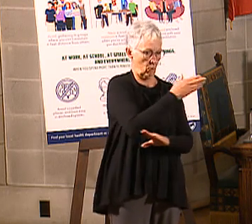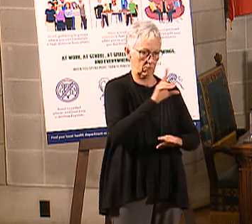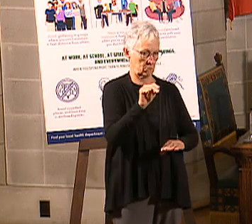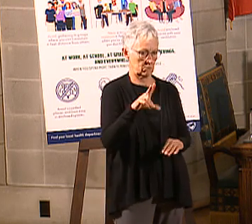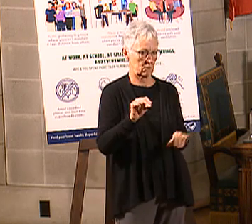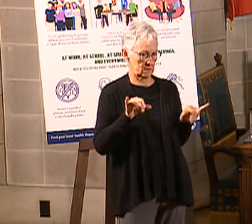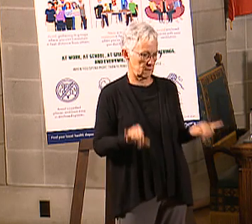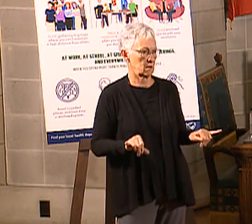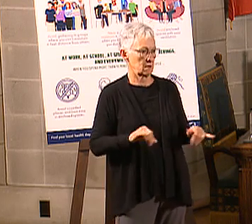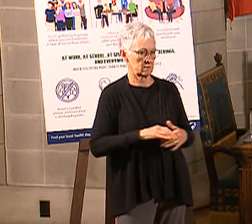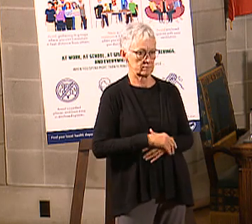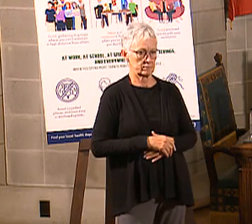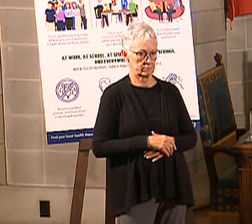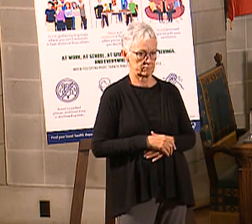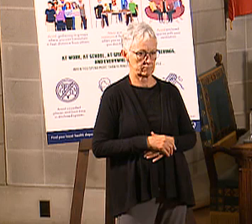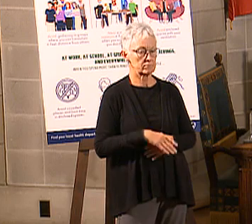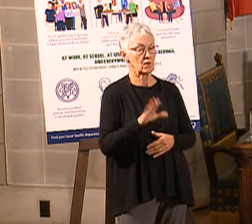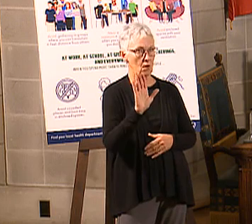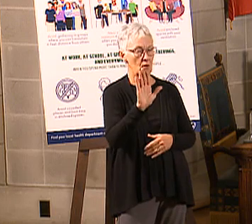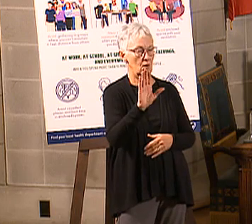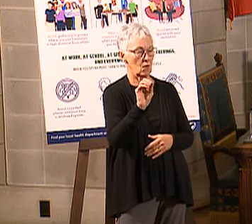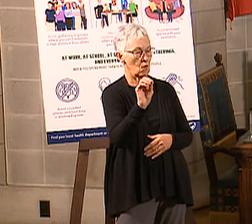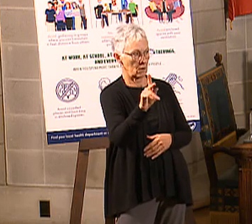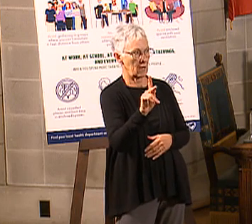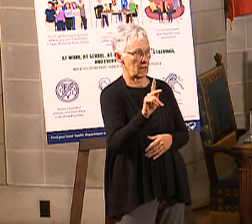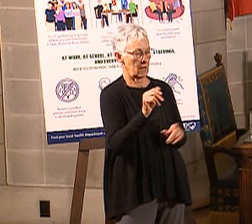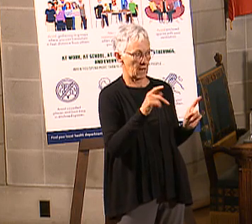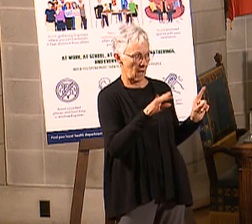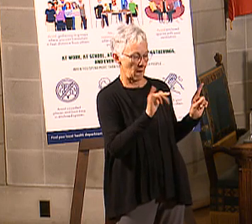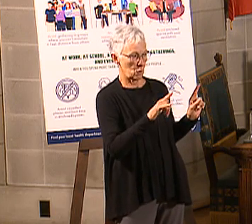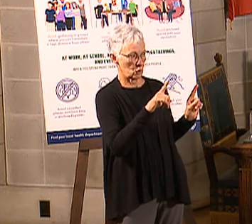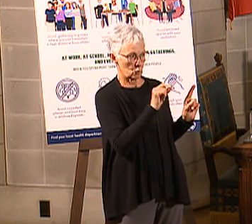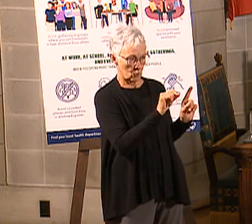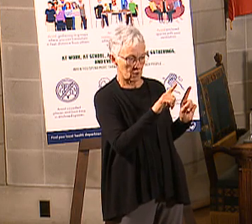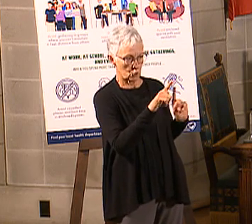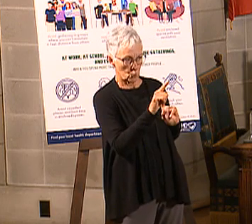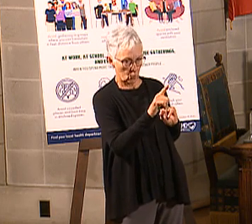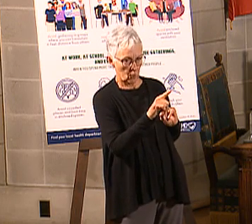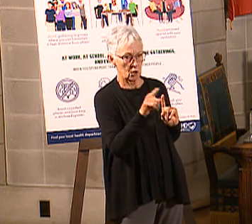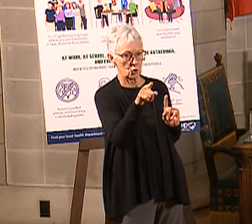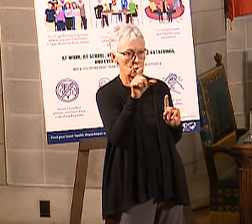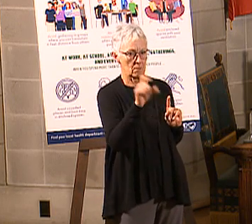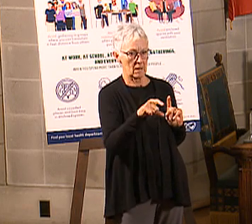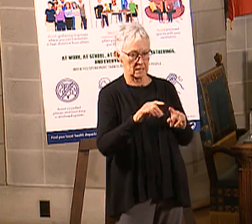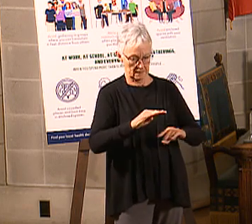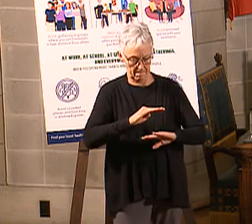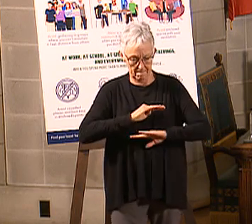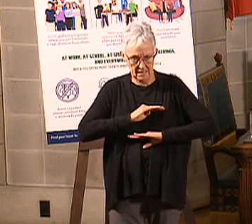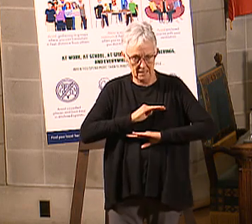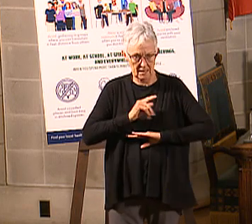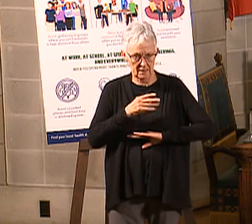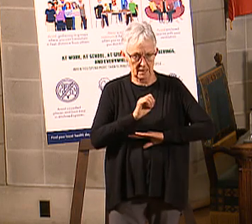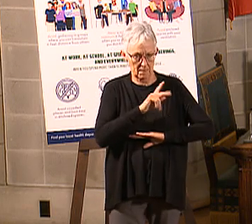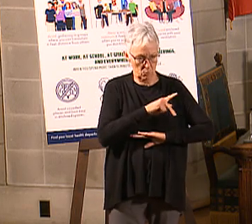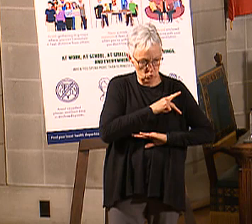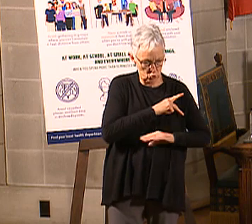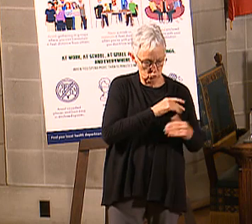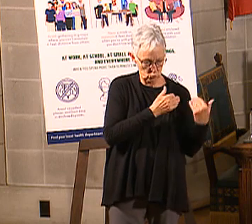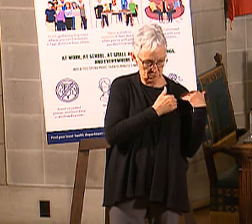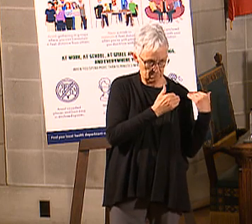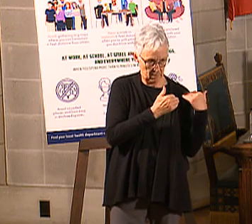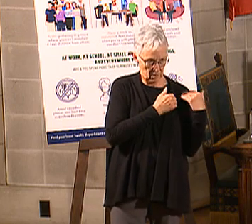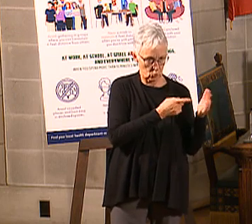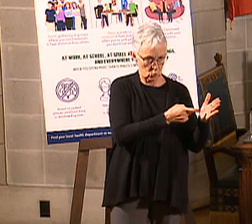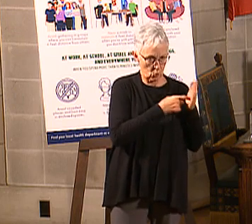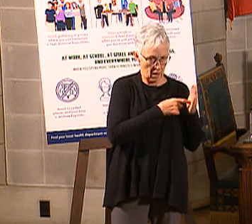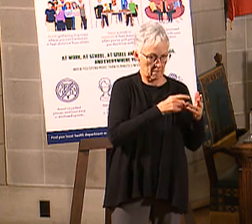So in April of 2021, you have to meet the wellness and personal responsibility requirements.